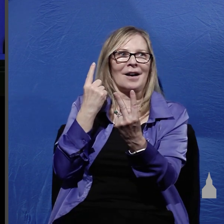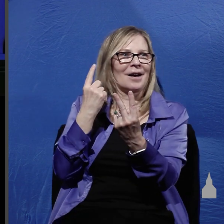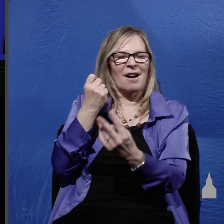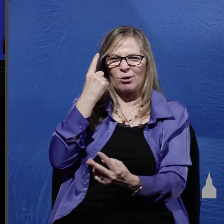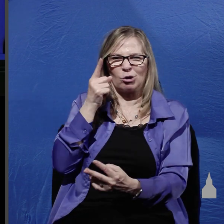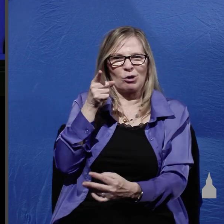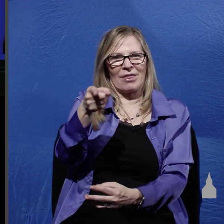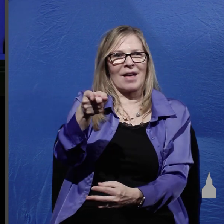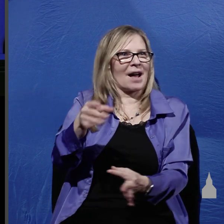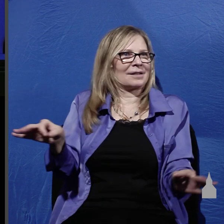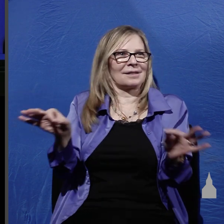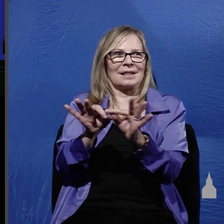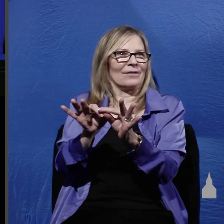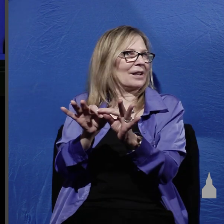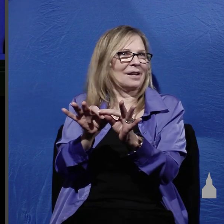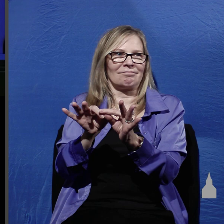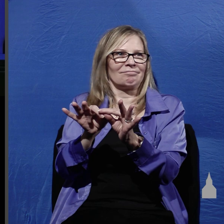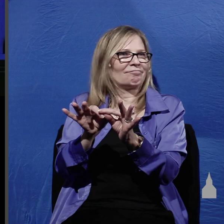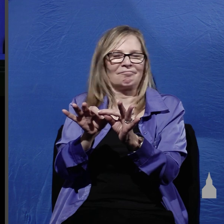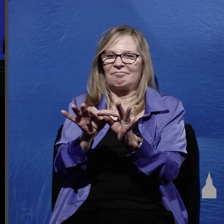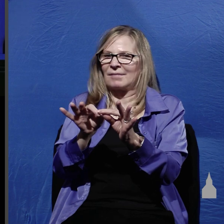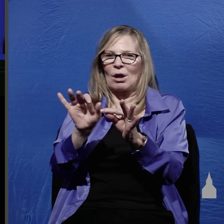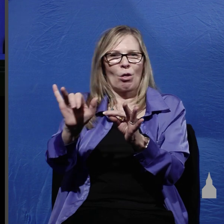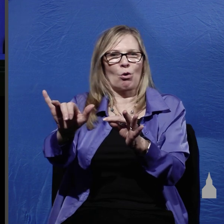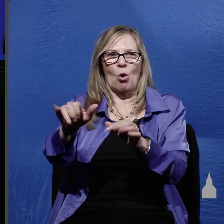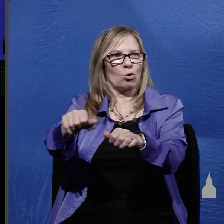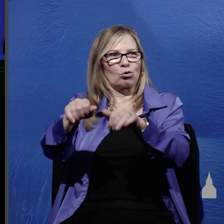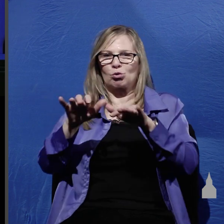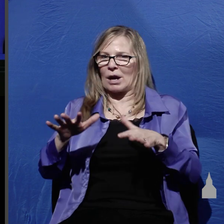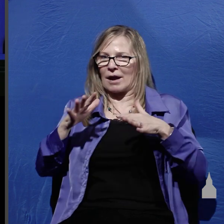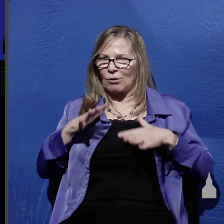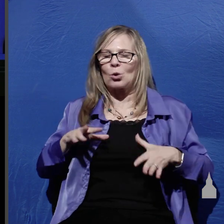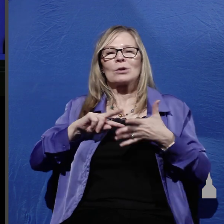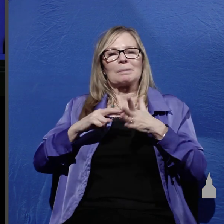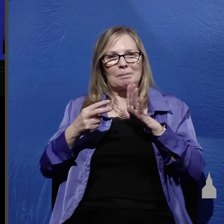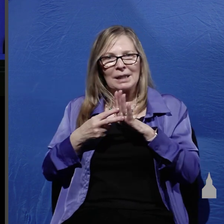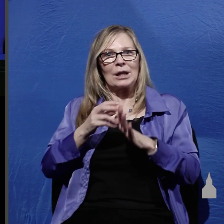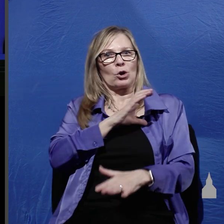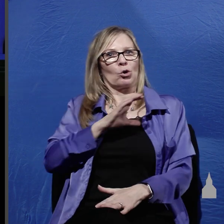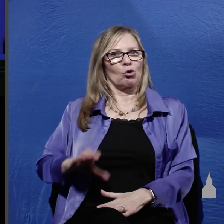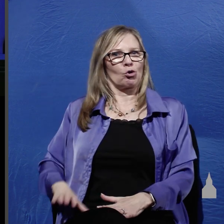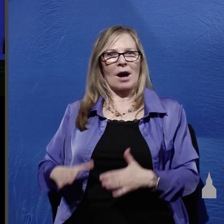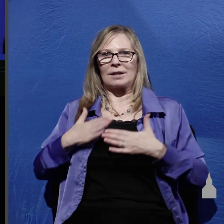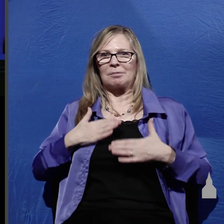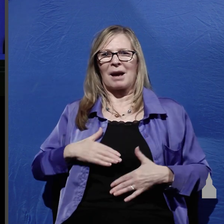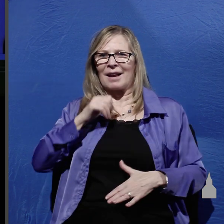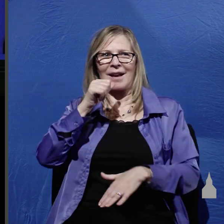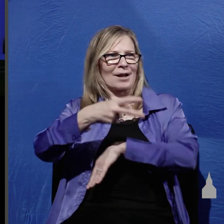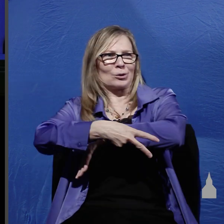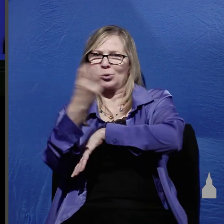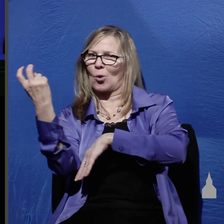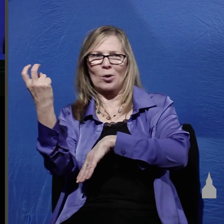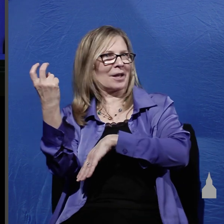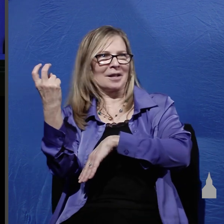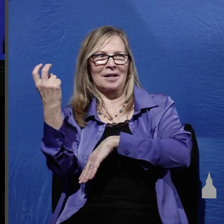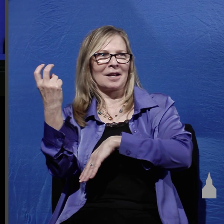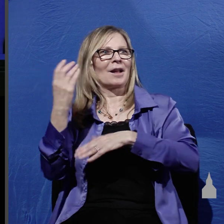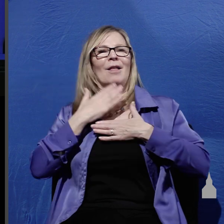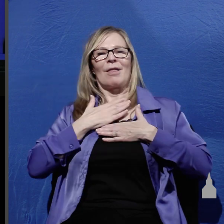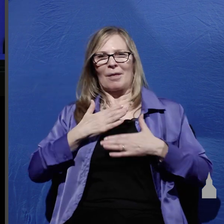the undisturbed grave clothes meant that Christ's body hadn't been stolen it had been resurrected